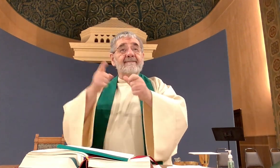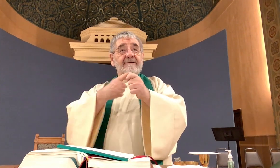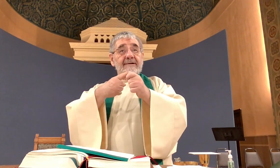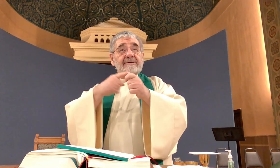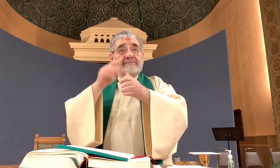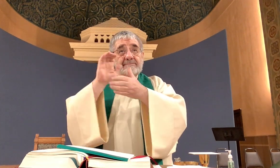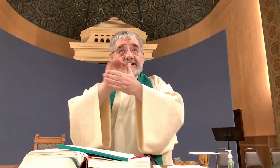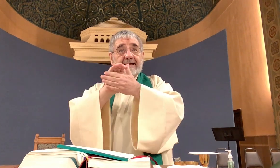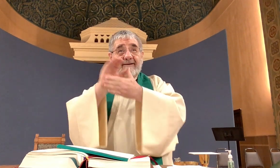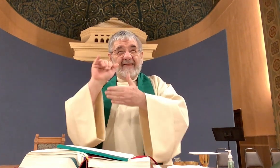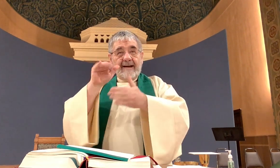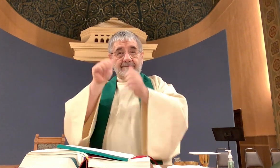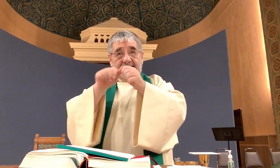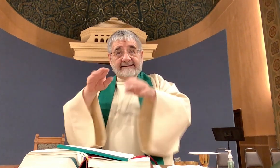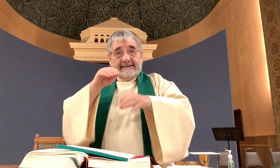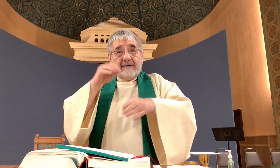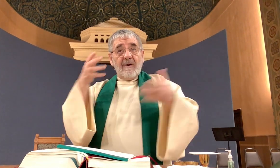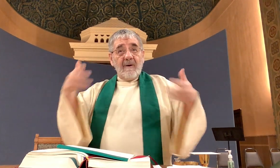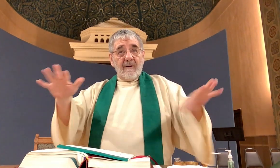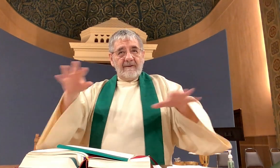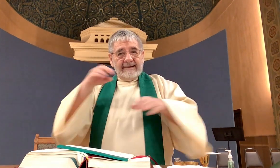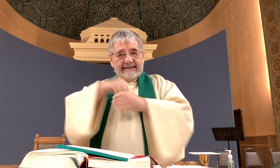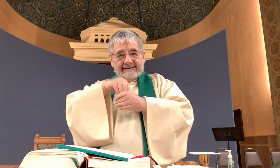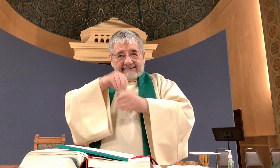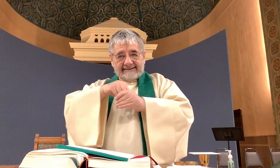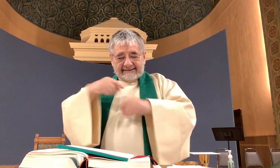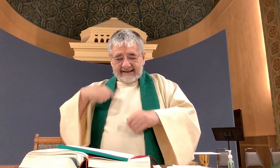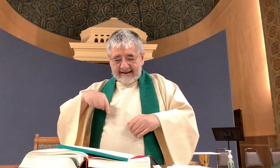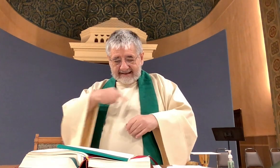we must first believe that God is within us